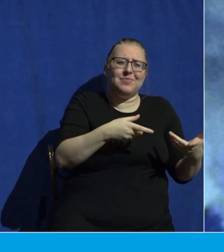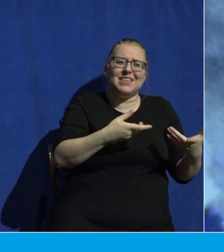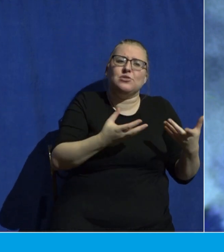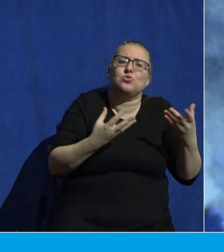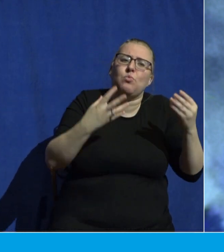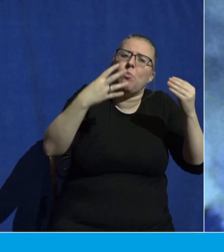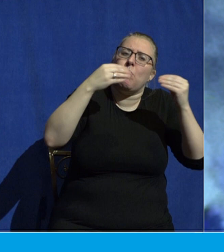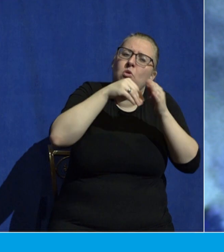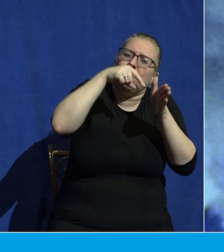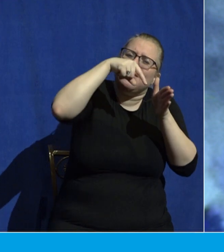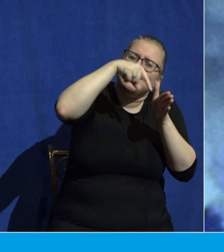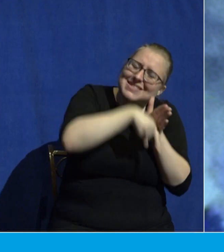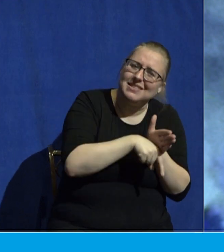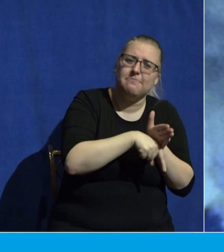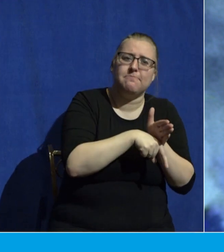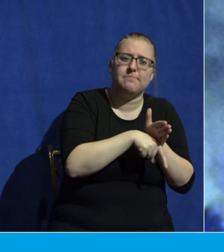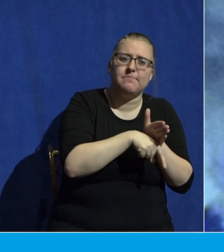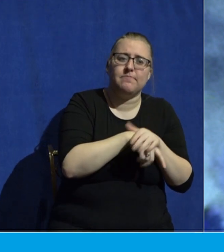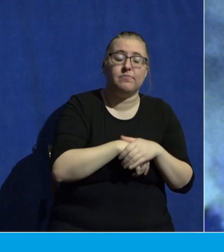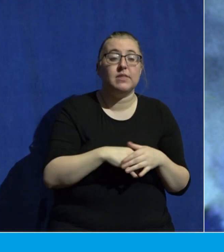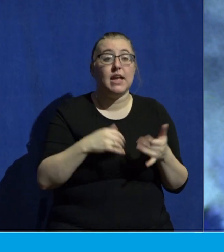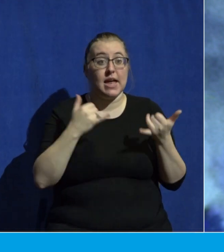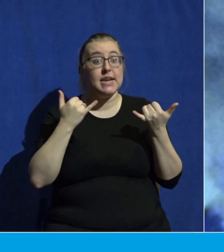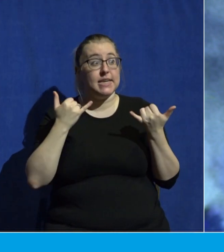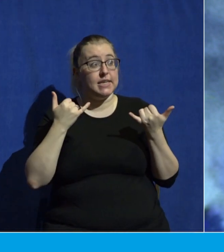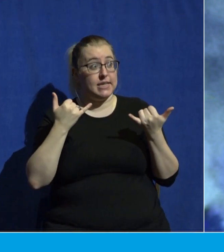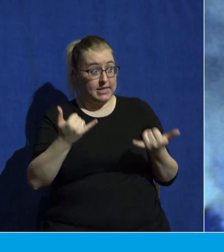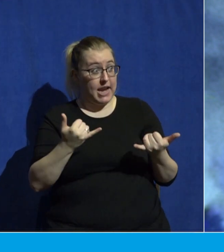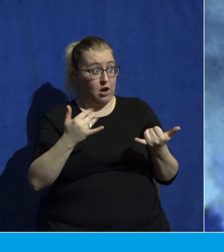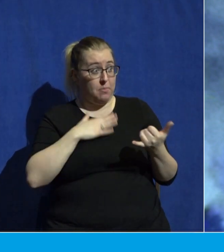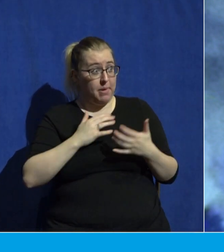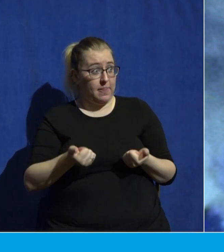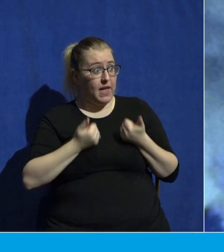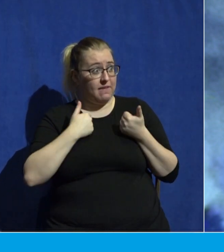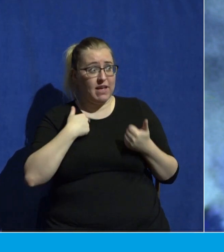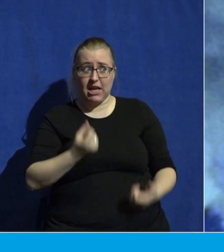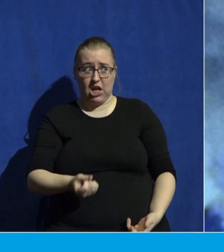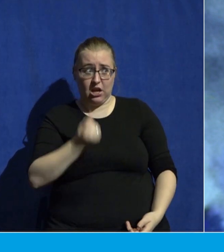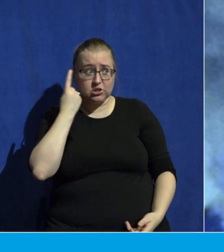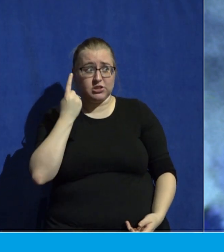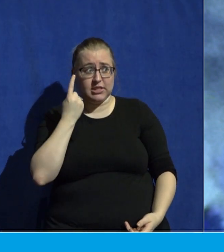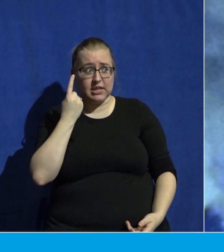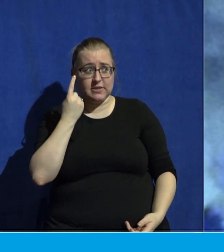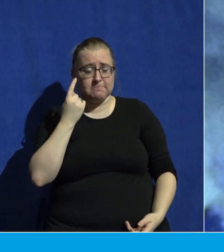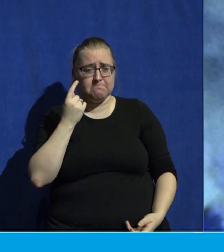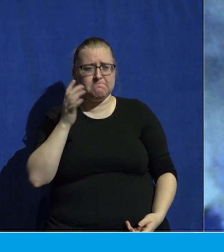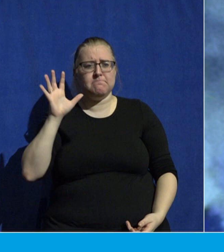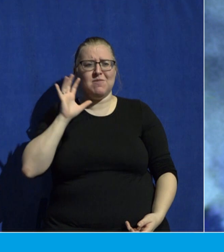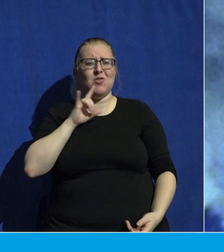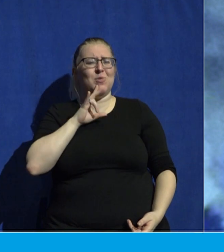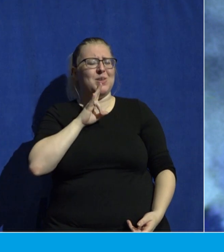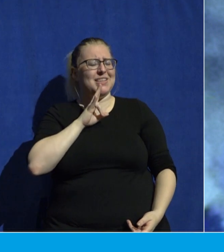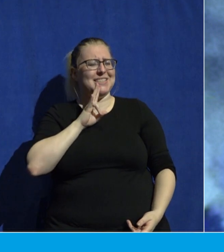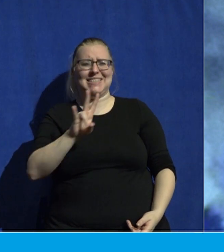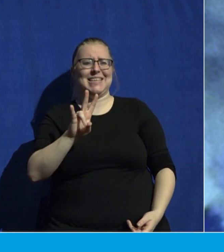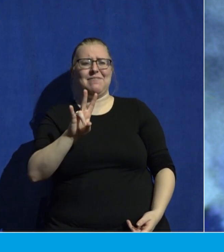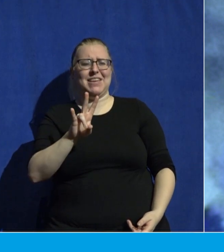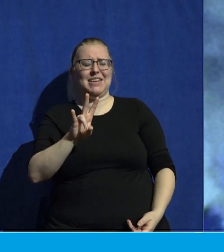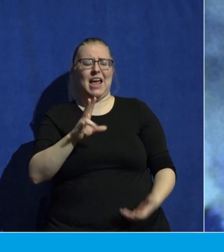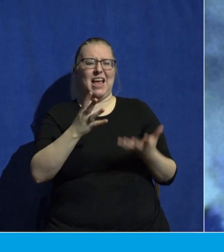And now I see it. I see it. Not as I did when I was seven years old when I just wanted a quick fix for a threat